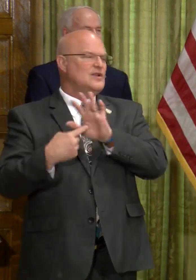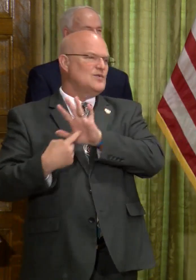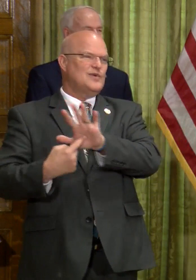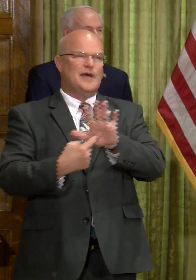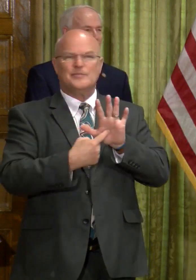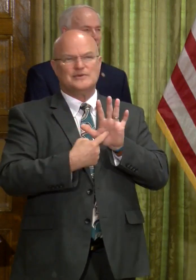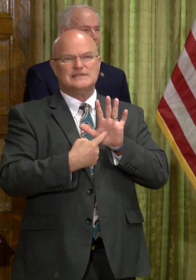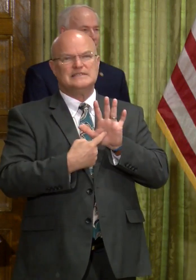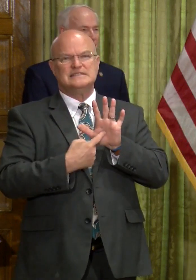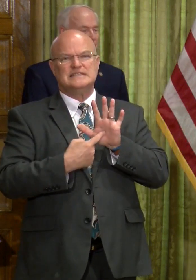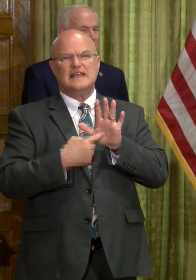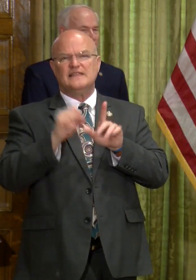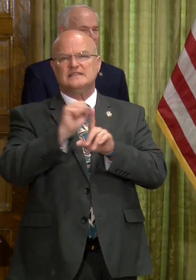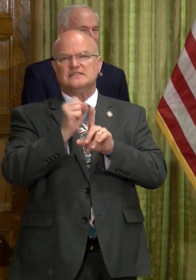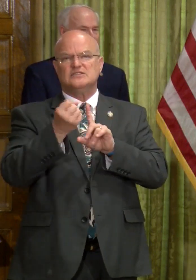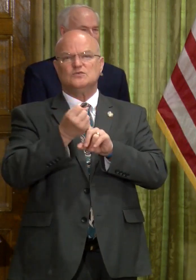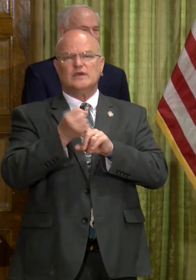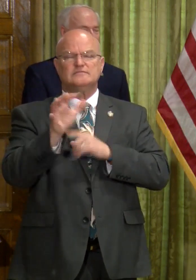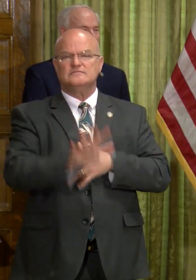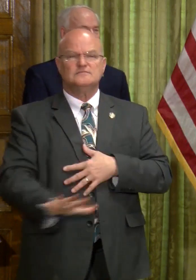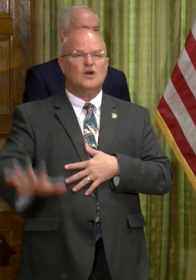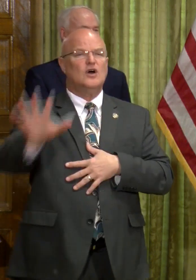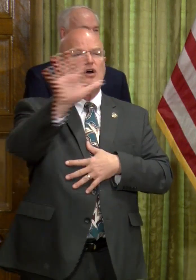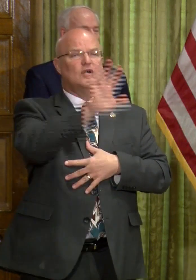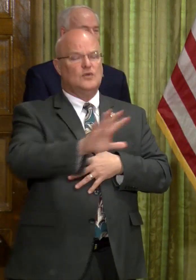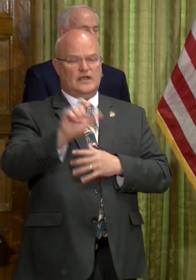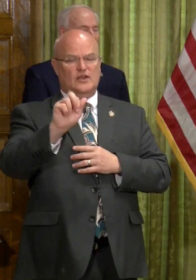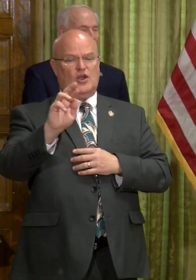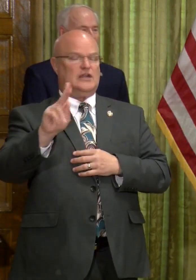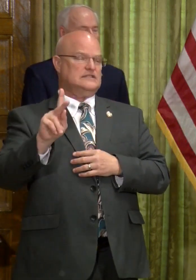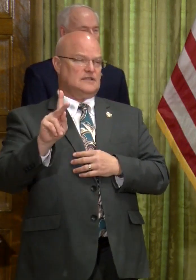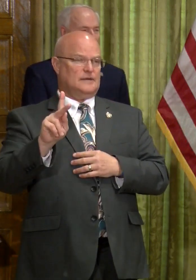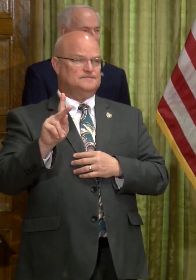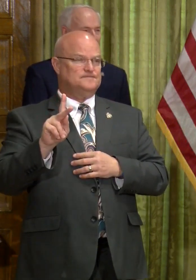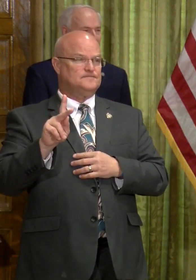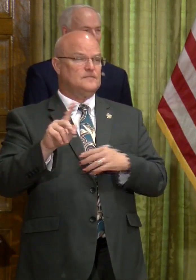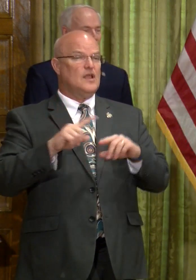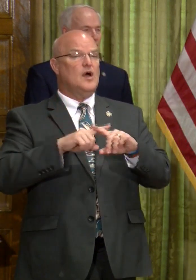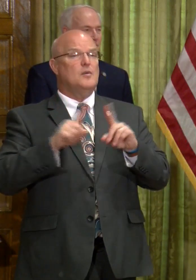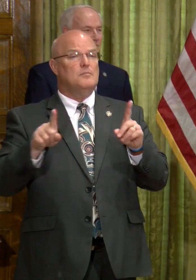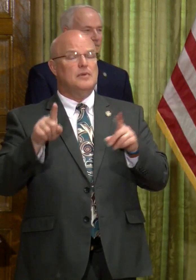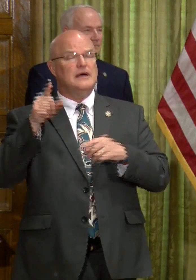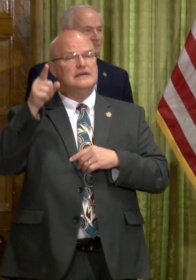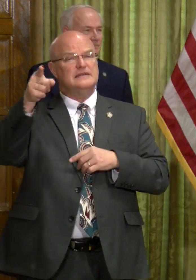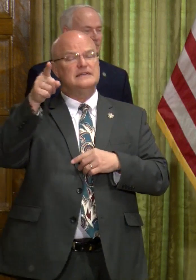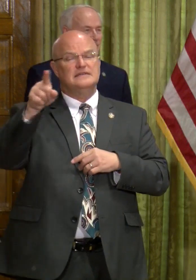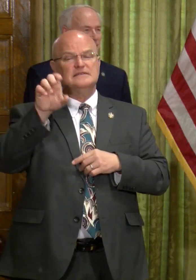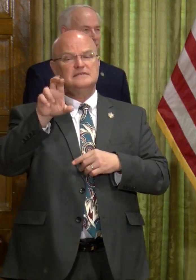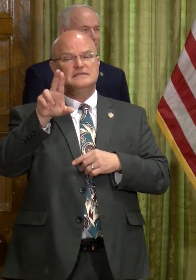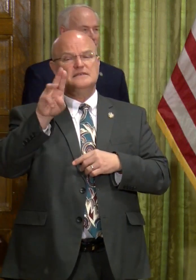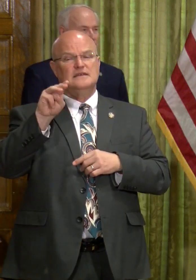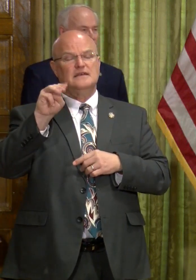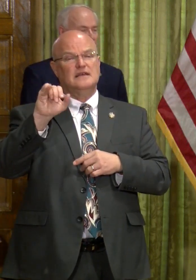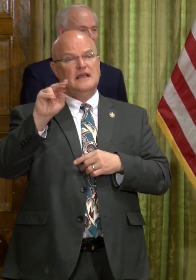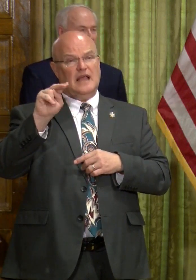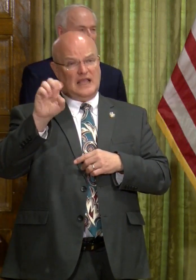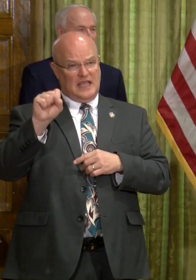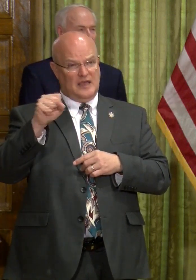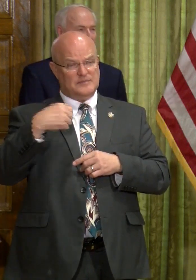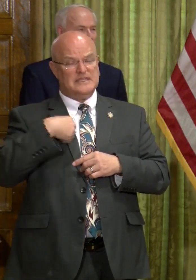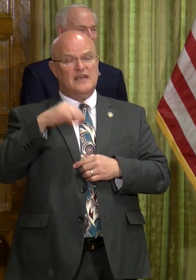the situation in Arkansas in general. But in the Cummins unit, as the governors mentioned, we had